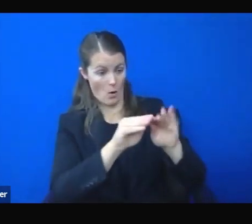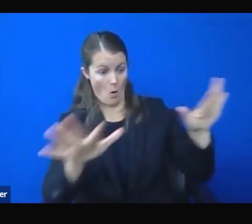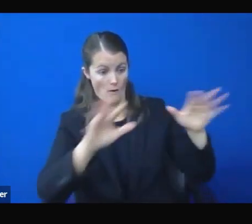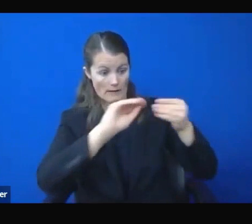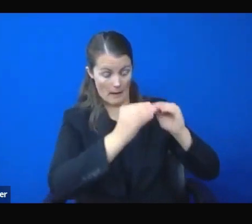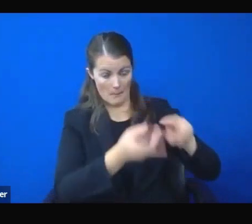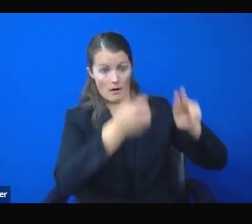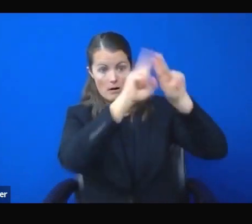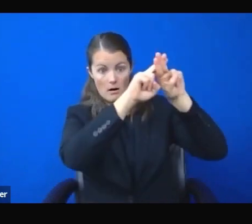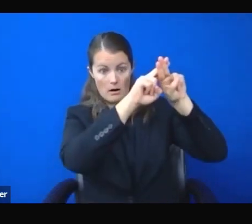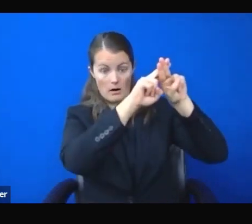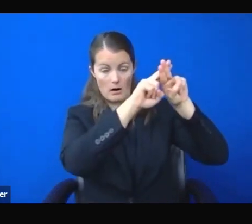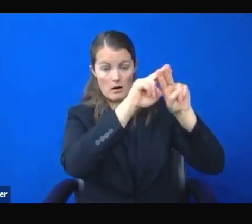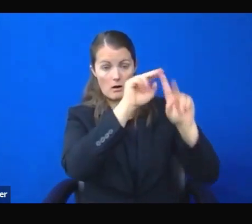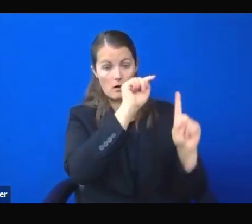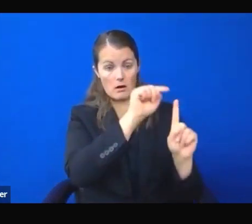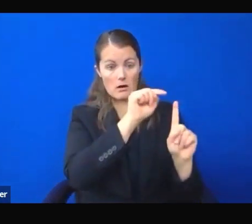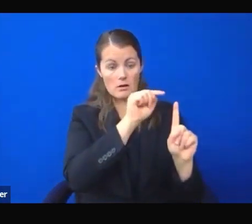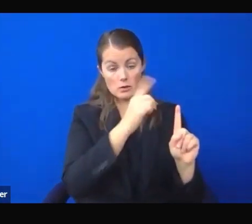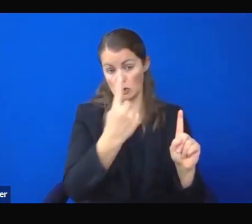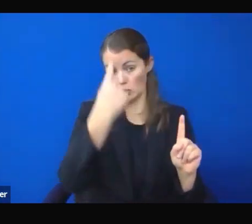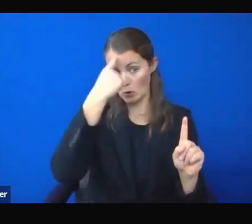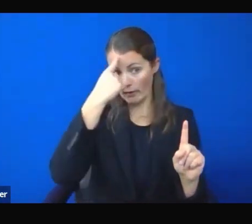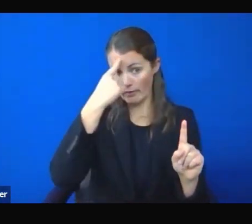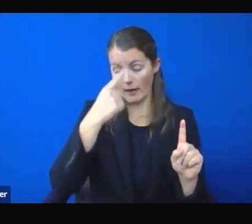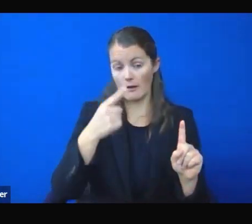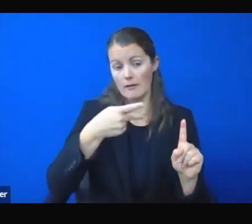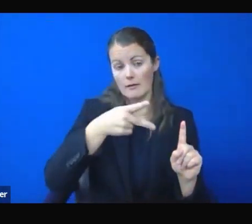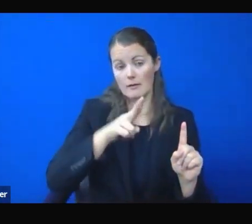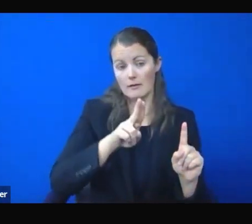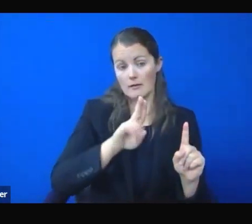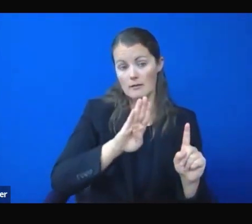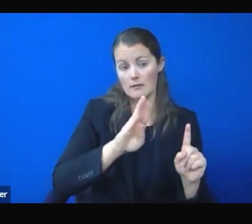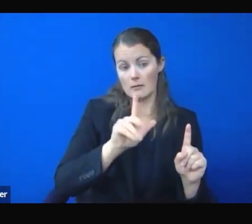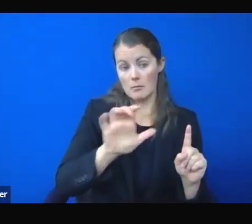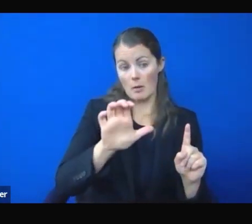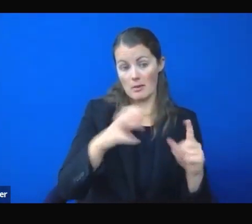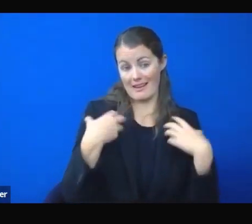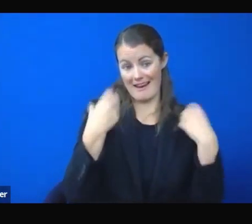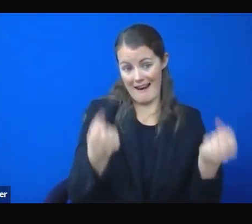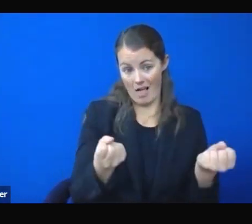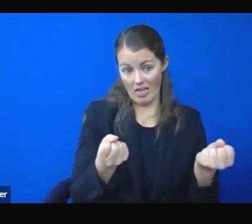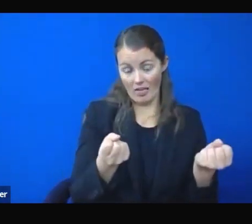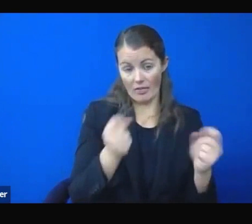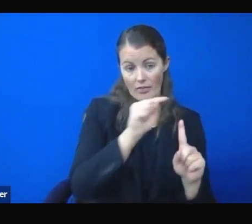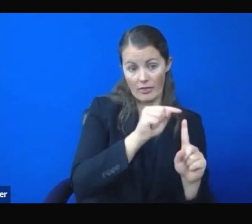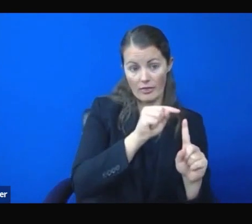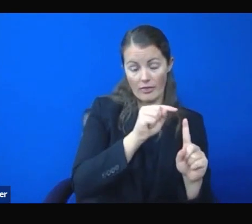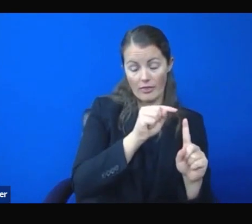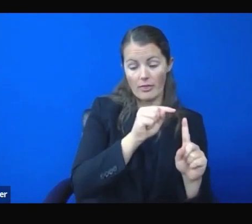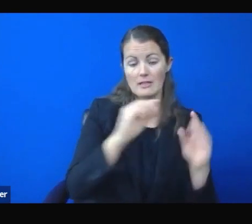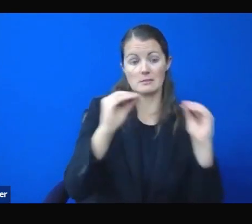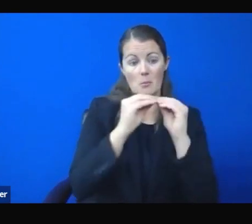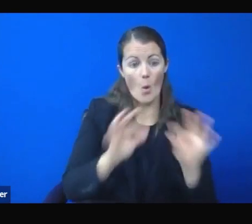public health outweigh the certainly understandable economic impact?